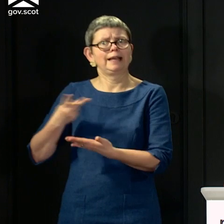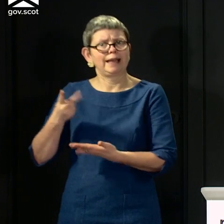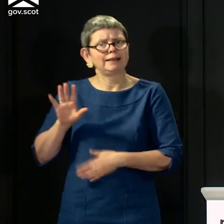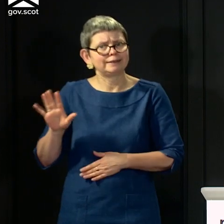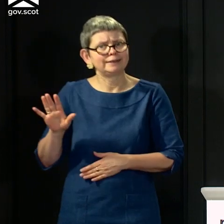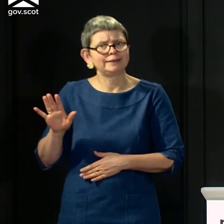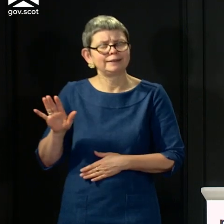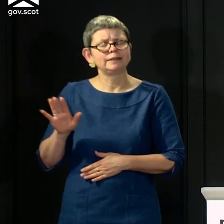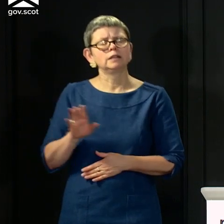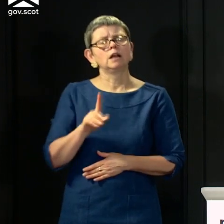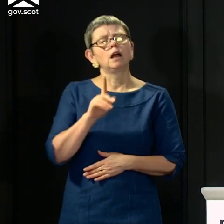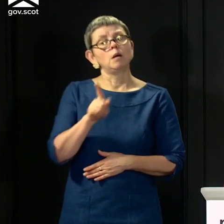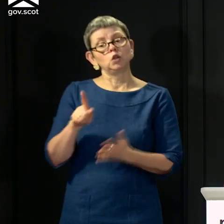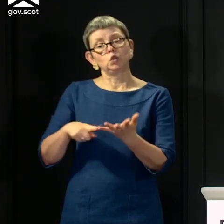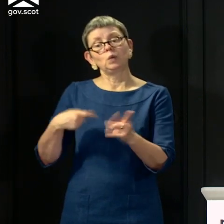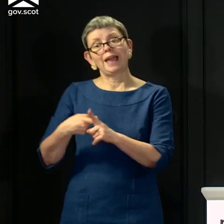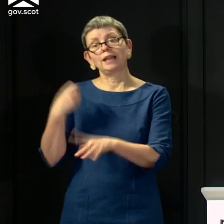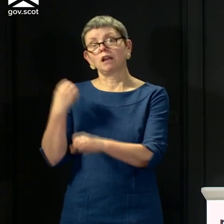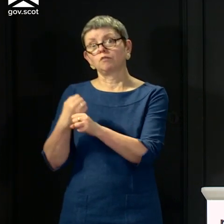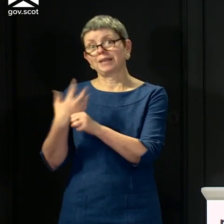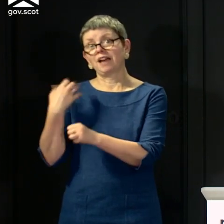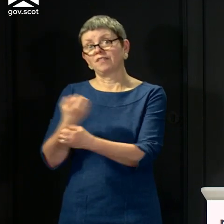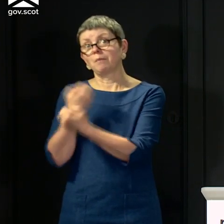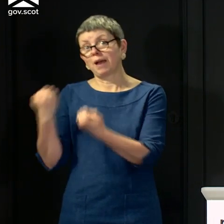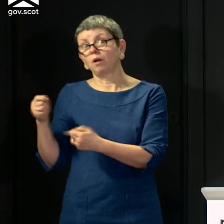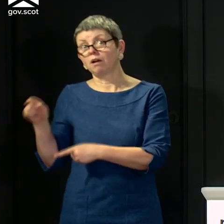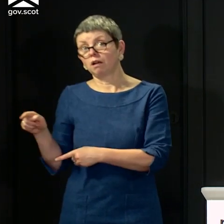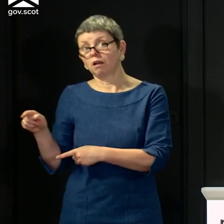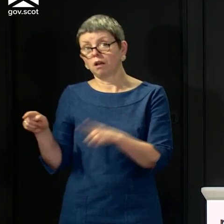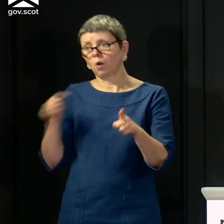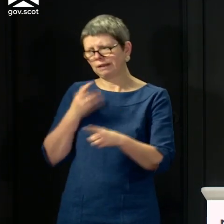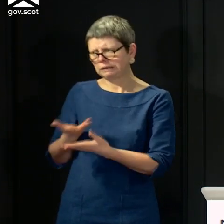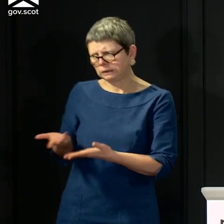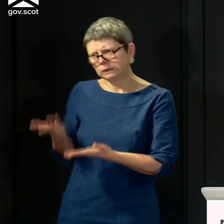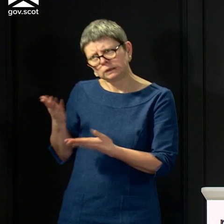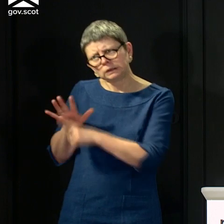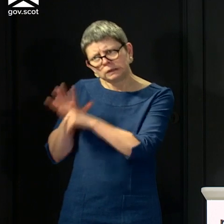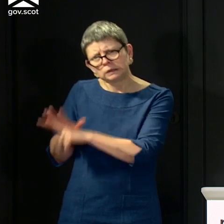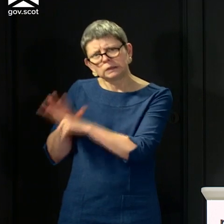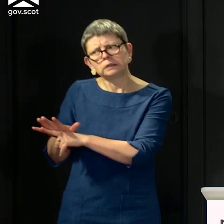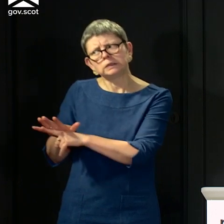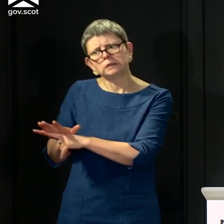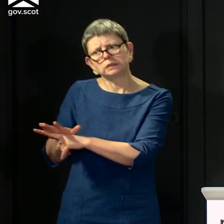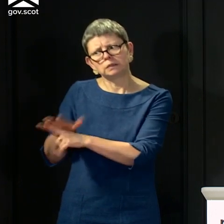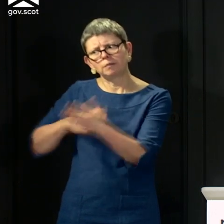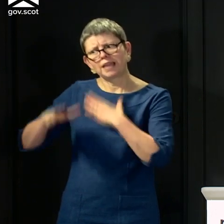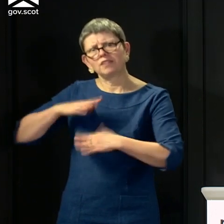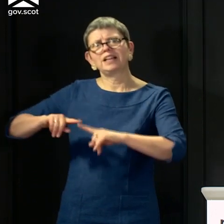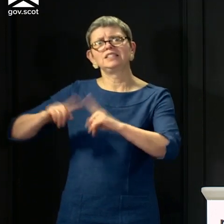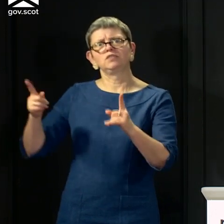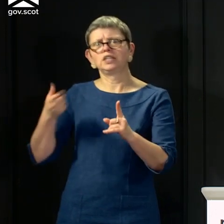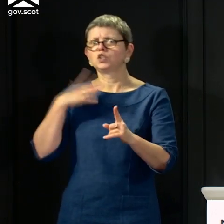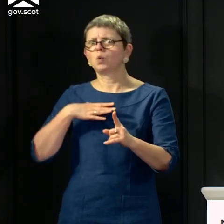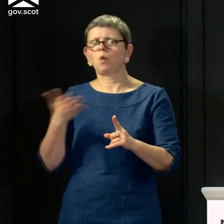economic levers there, and we will certainly be pressing them very hard to take a very, very different approach and not to return